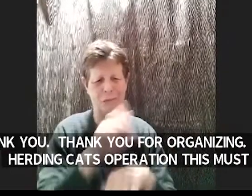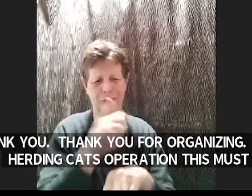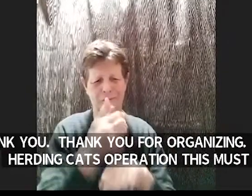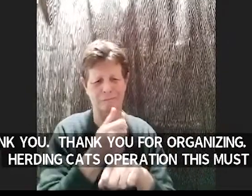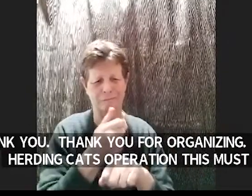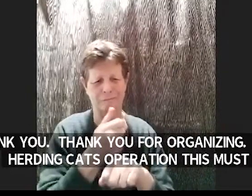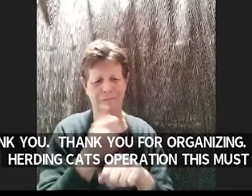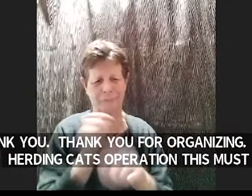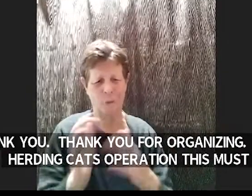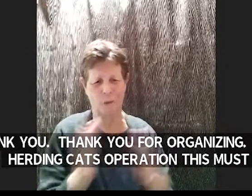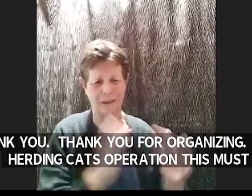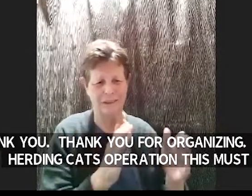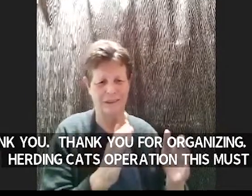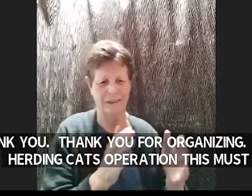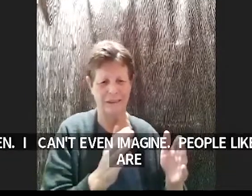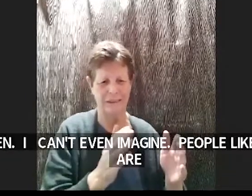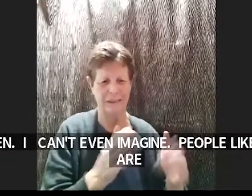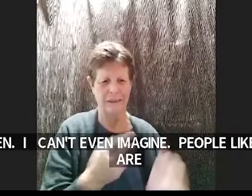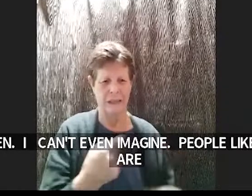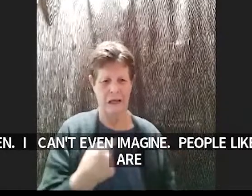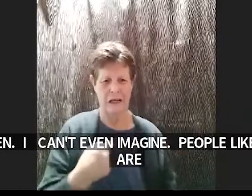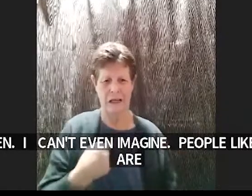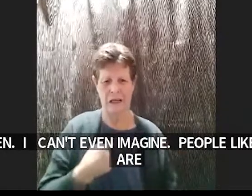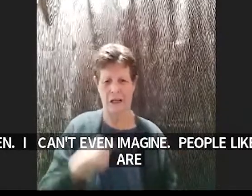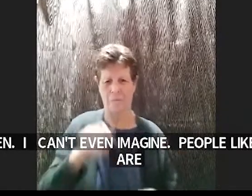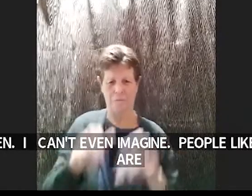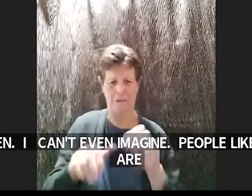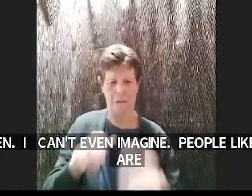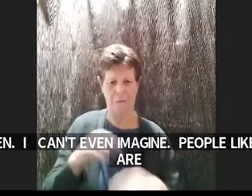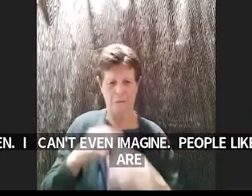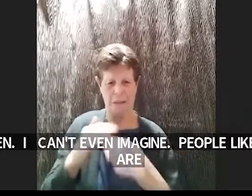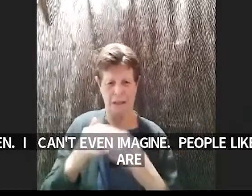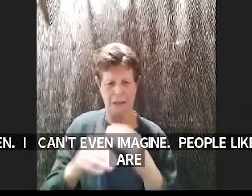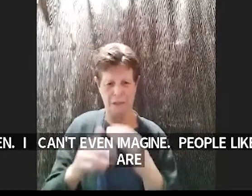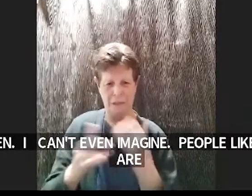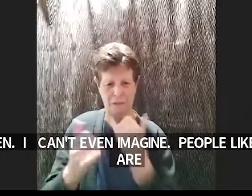my email address into the thing wrong like i'm just making making it worse